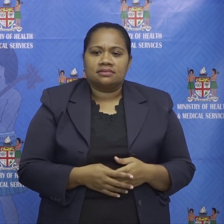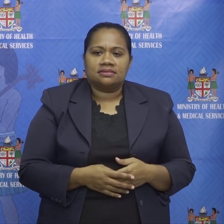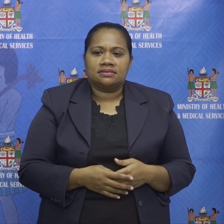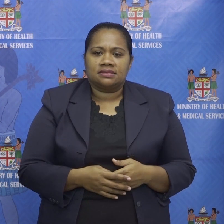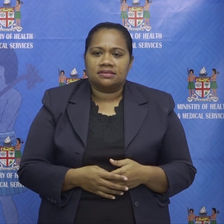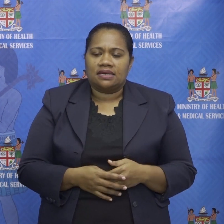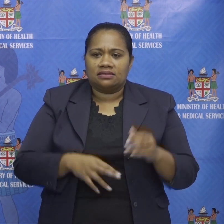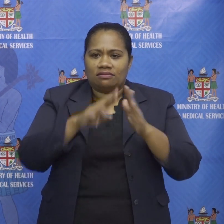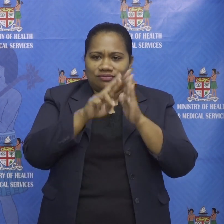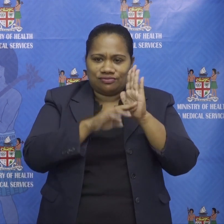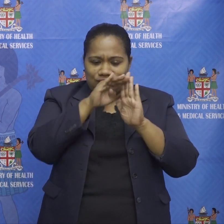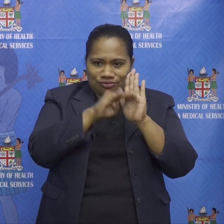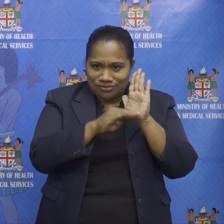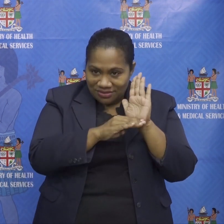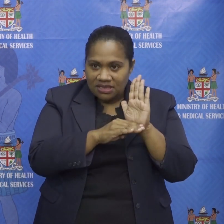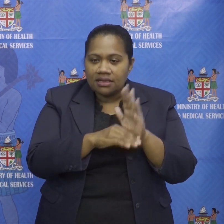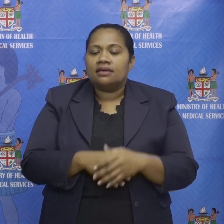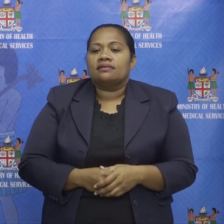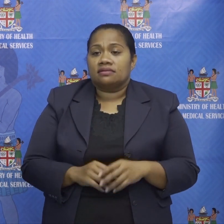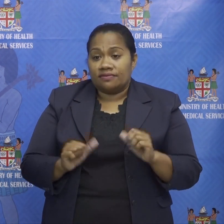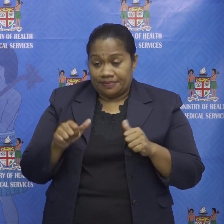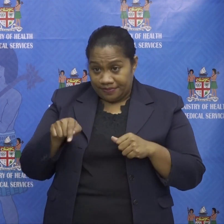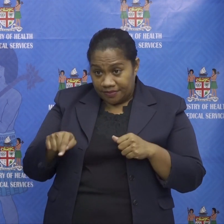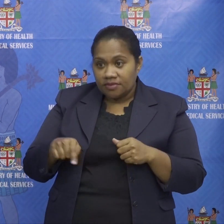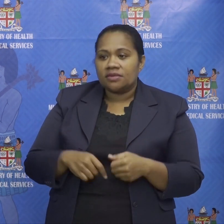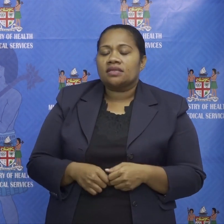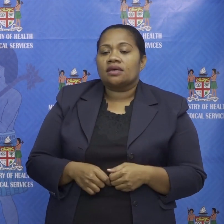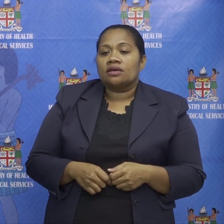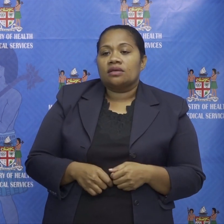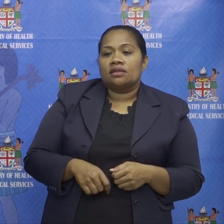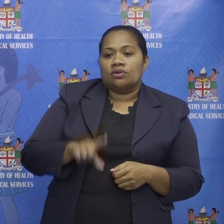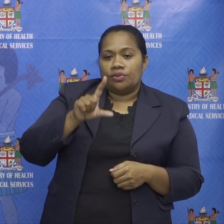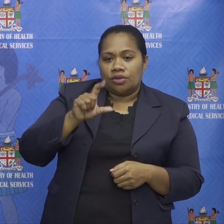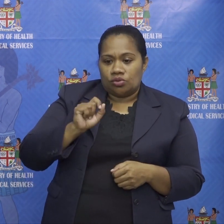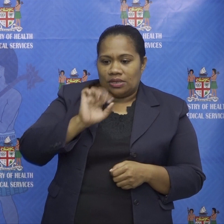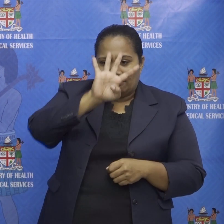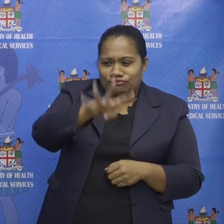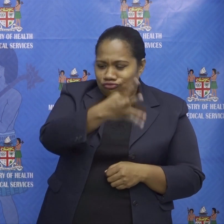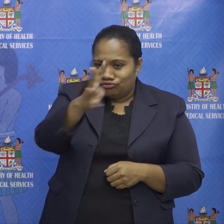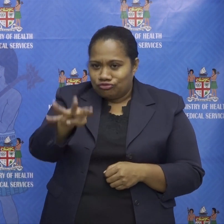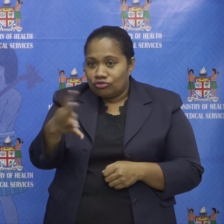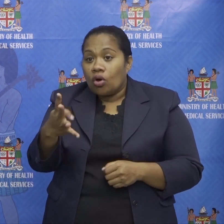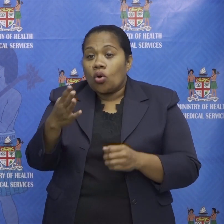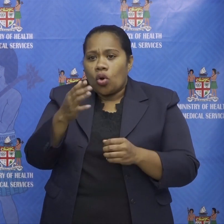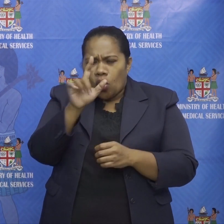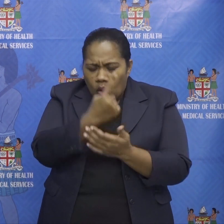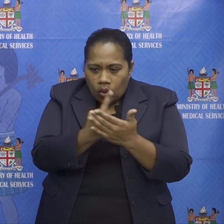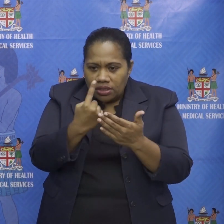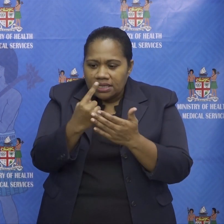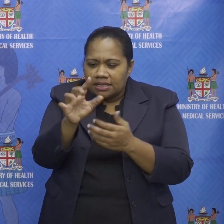and then after that we are doing mass screening only in and around some of the targeted areas okay